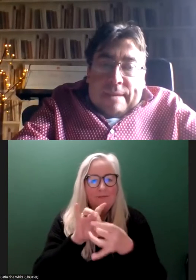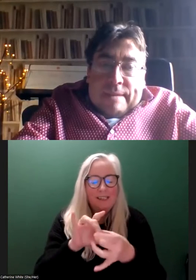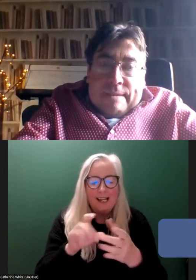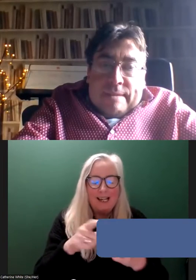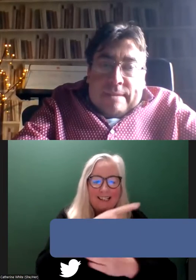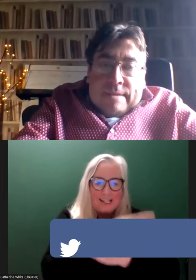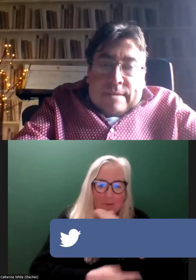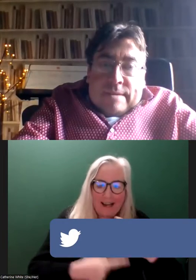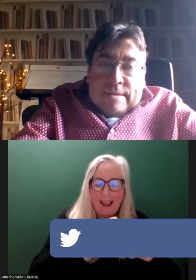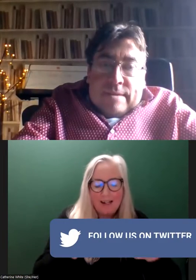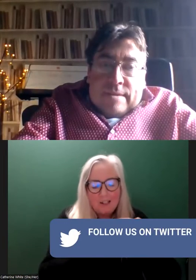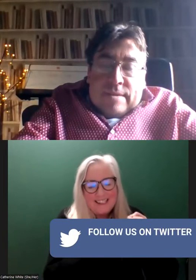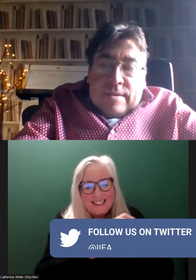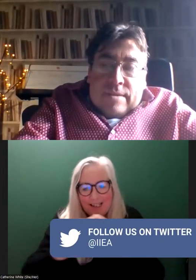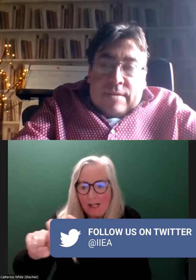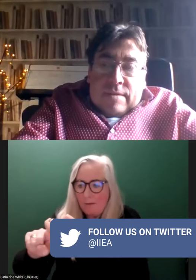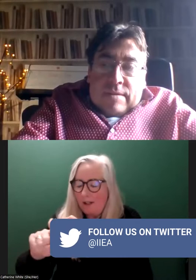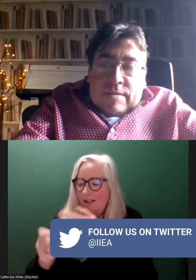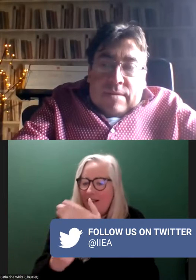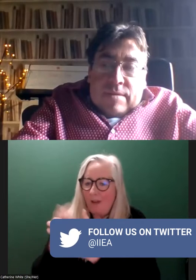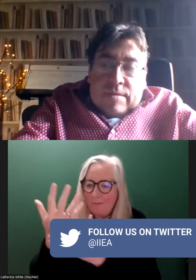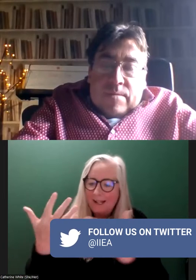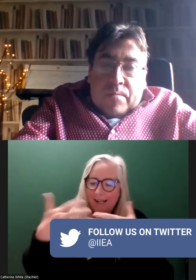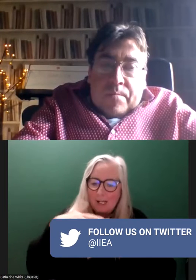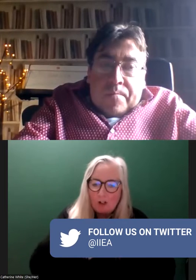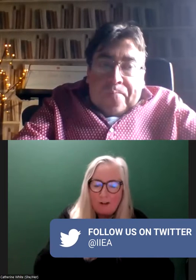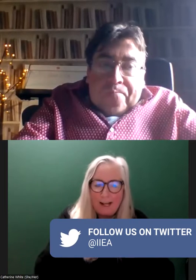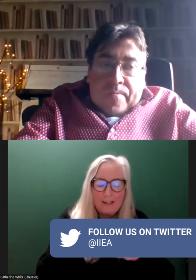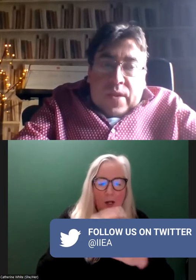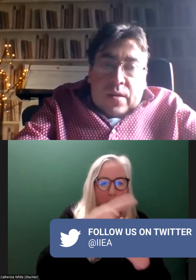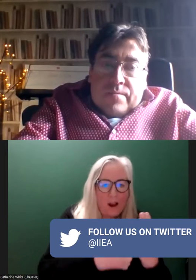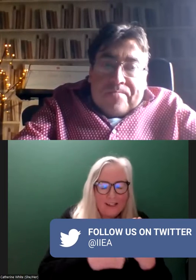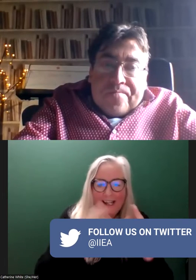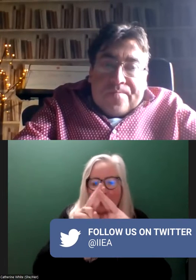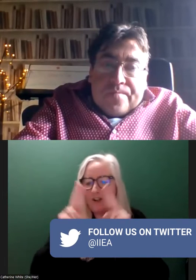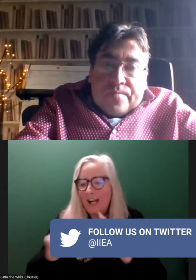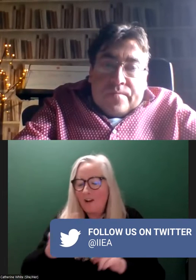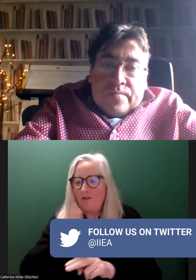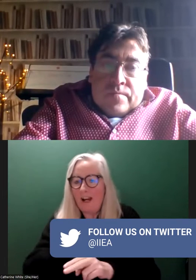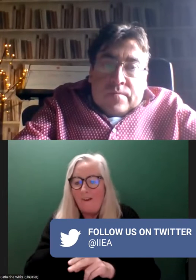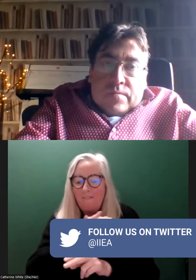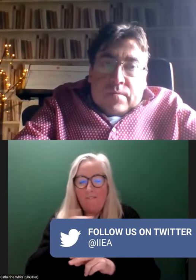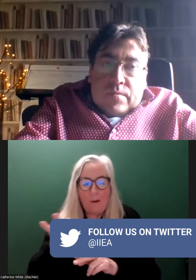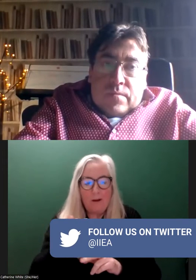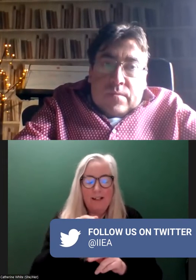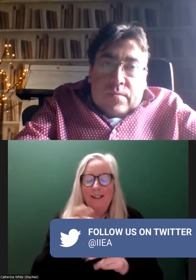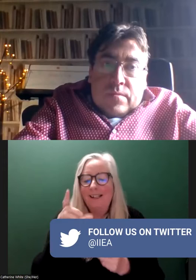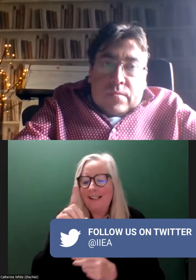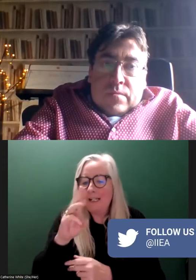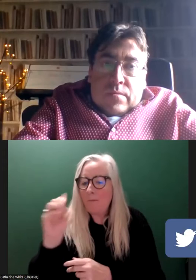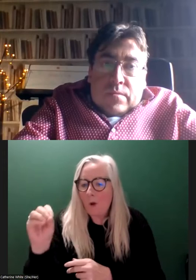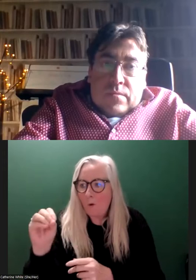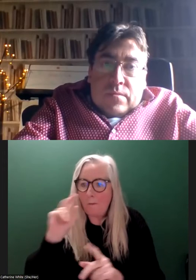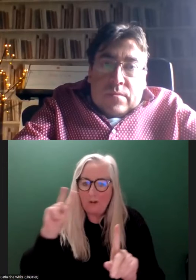and sustainable development, integrating policy into national realities from a disabled person's organisation, DPO, perspective.